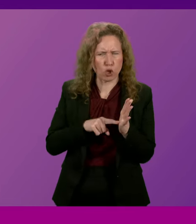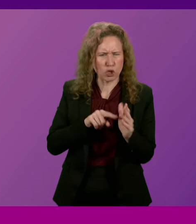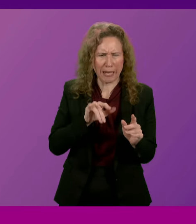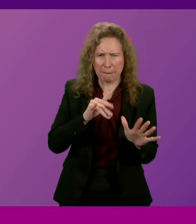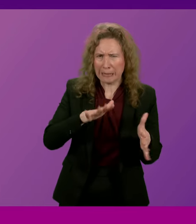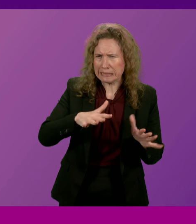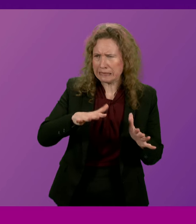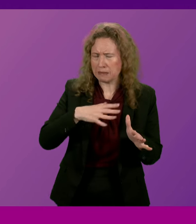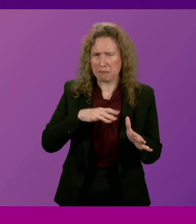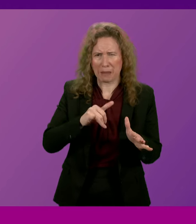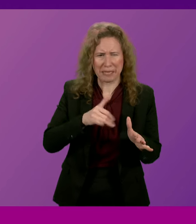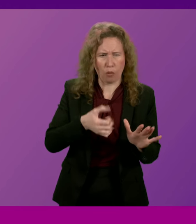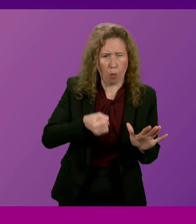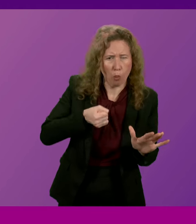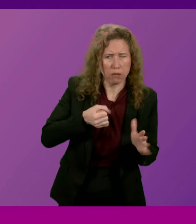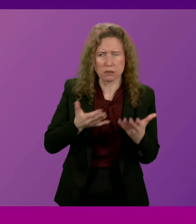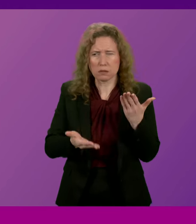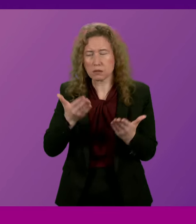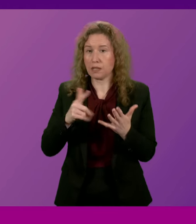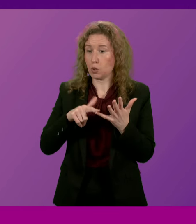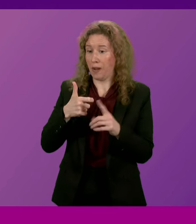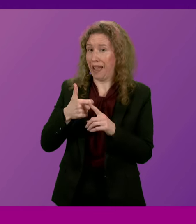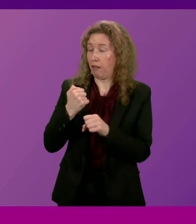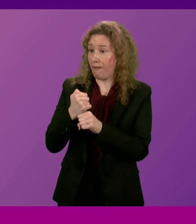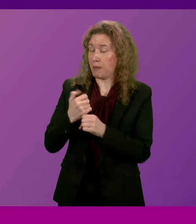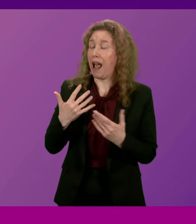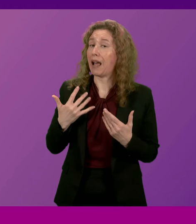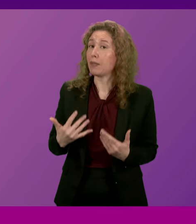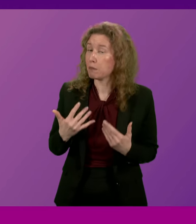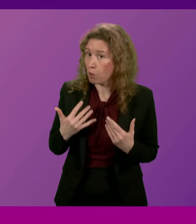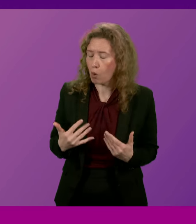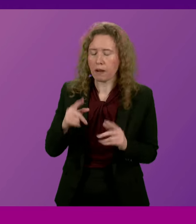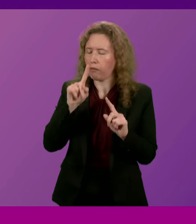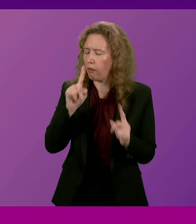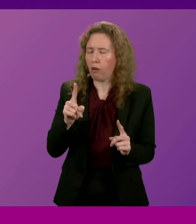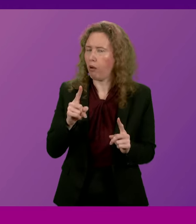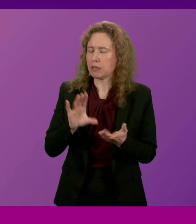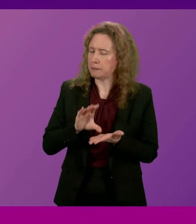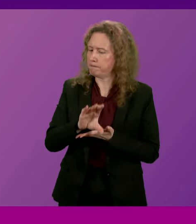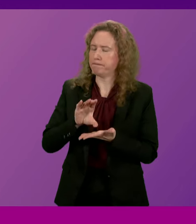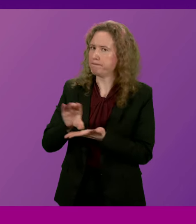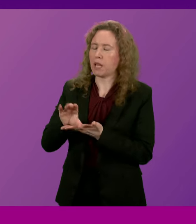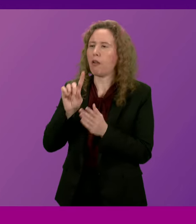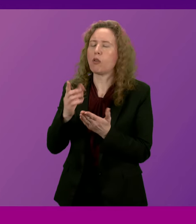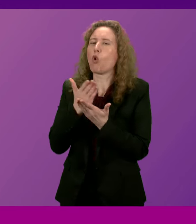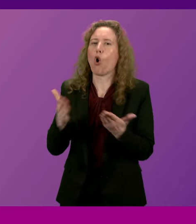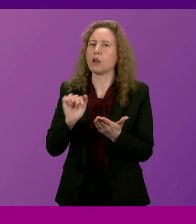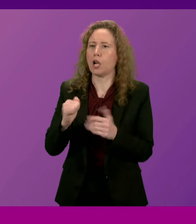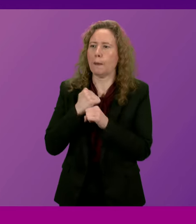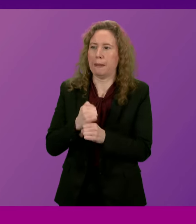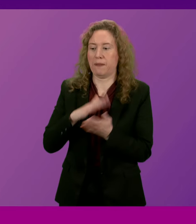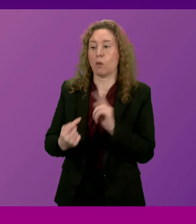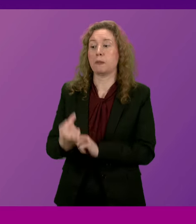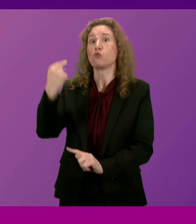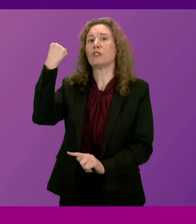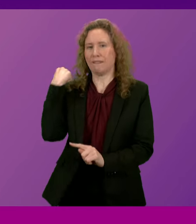where the United Kingdom Government is not at this stage able to make the commit or to honour the commitments that had been